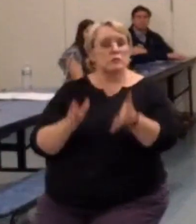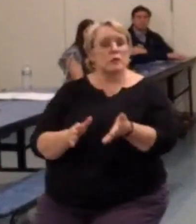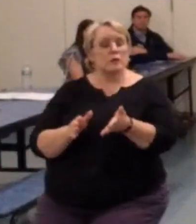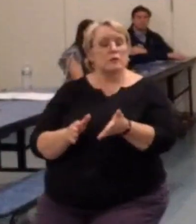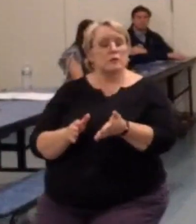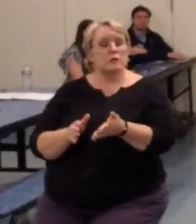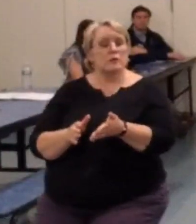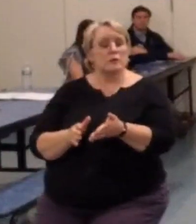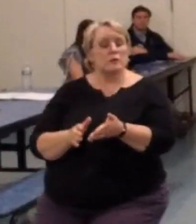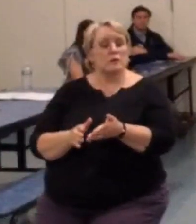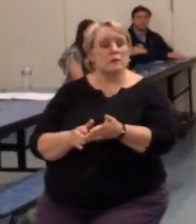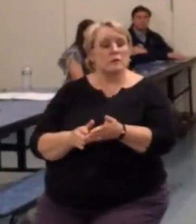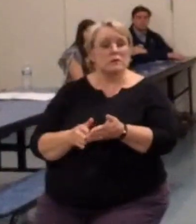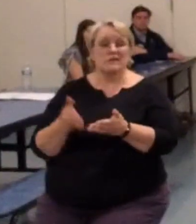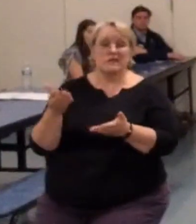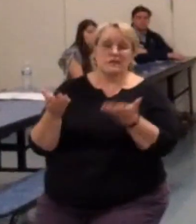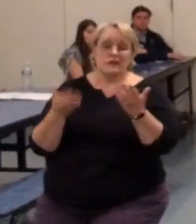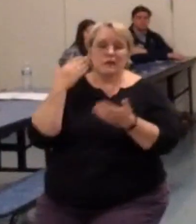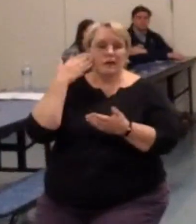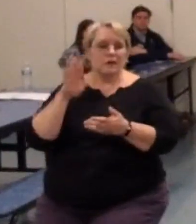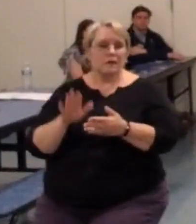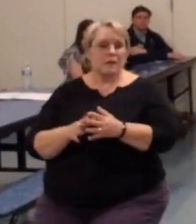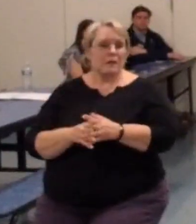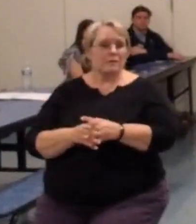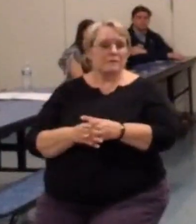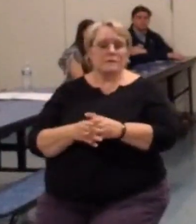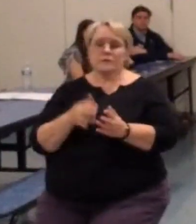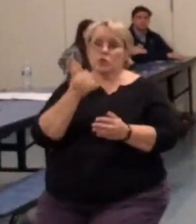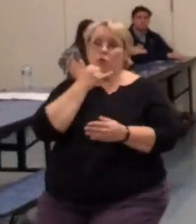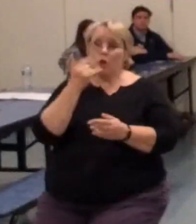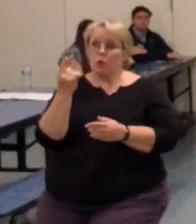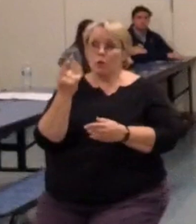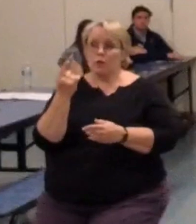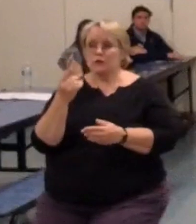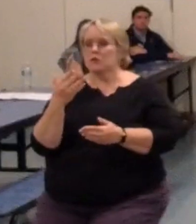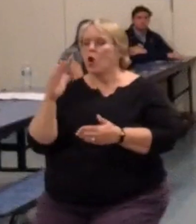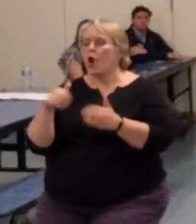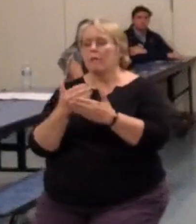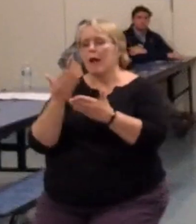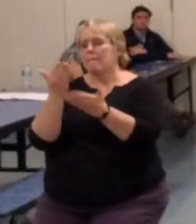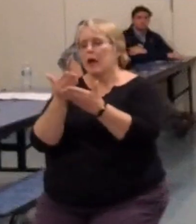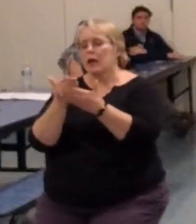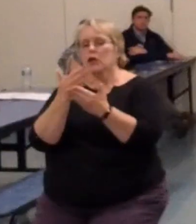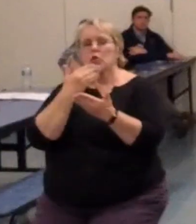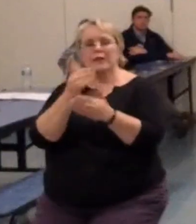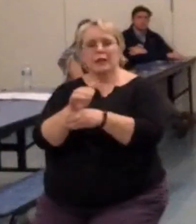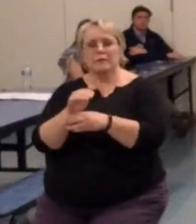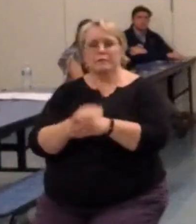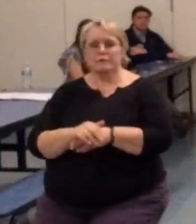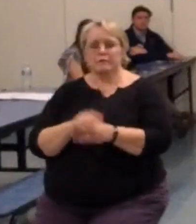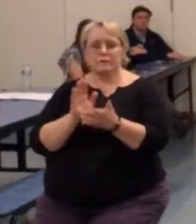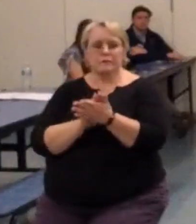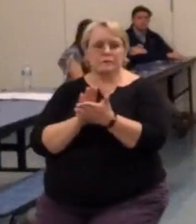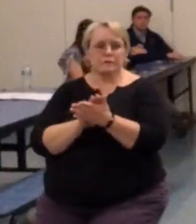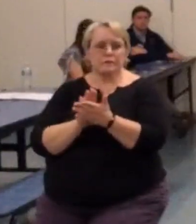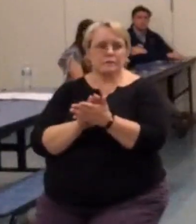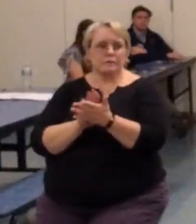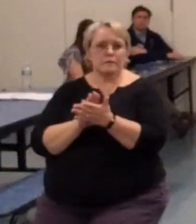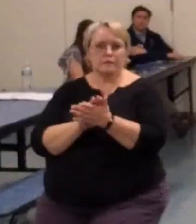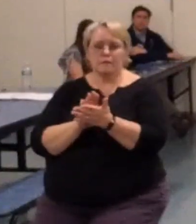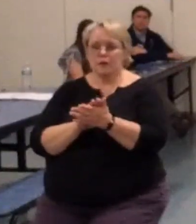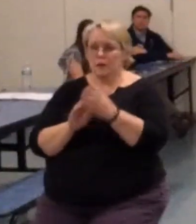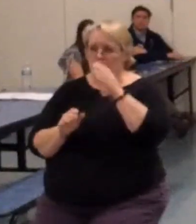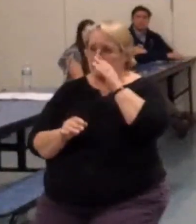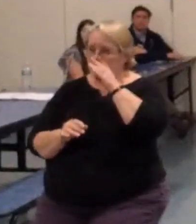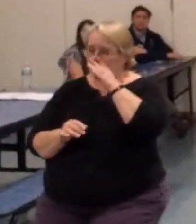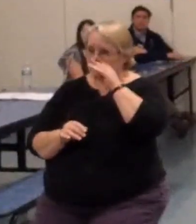mind, I don't know. The wrong ones. ones. It's all about money. Good night. It's all about Thank My death payment. Sounds